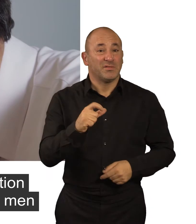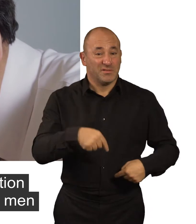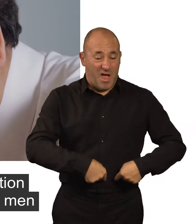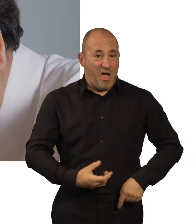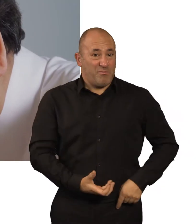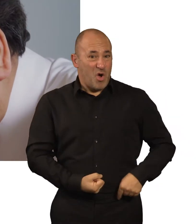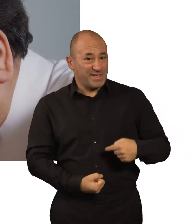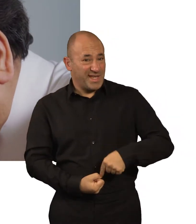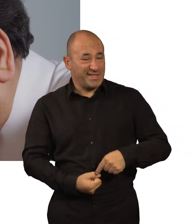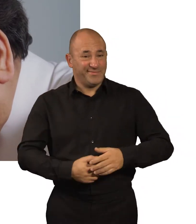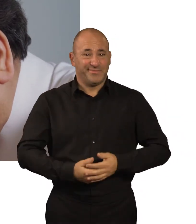all men is prostate cancer.